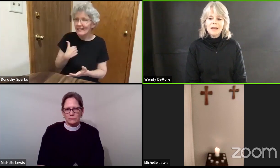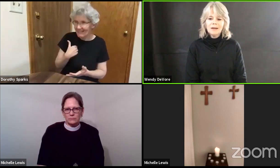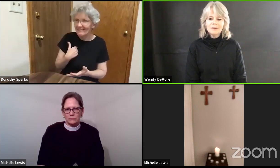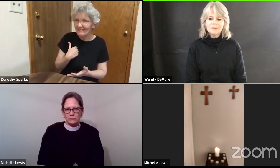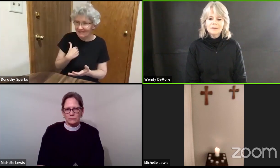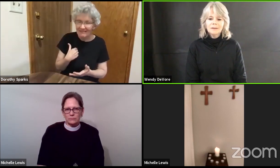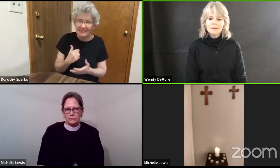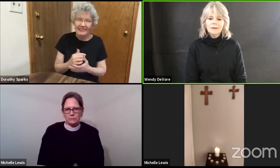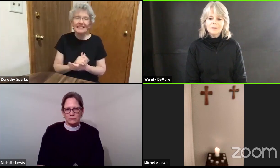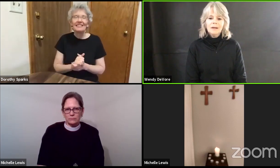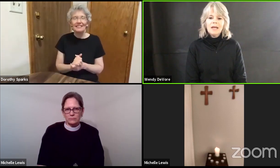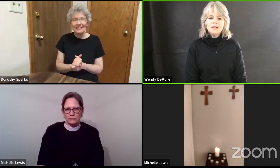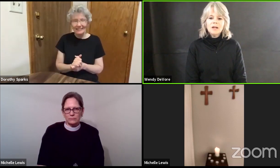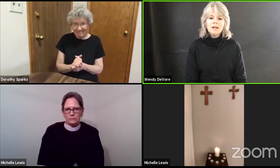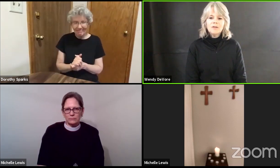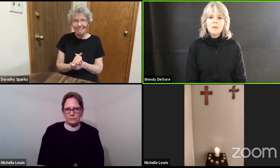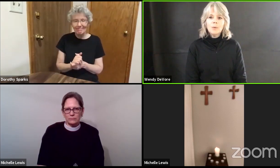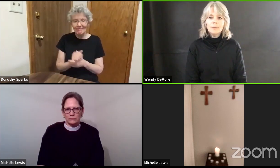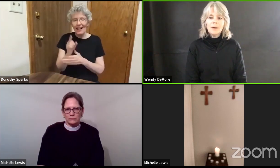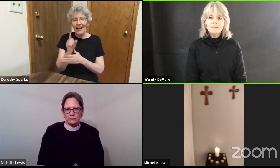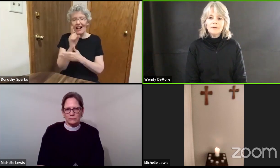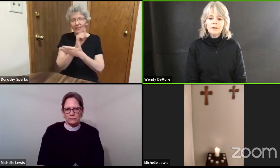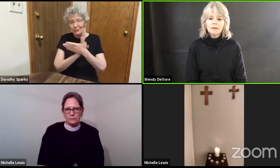hands and touch them with my finger